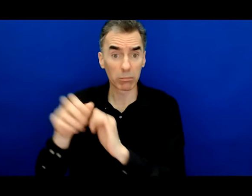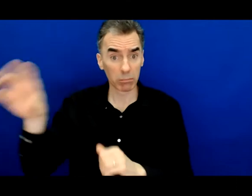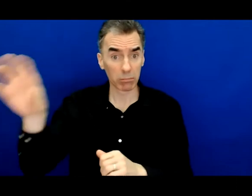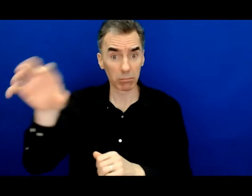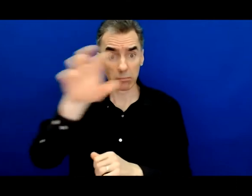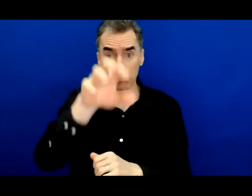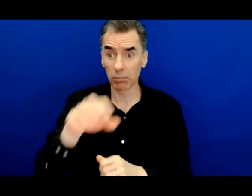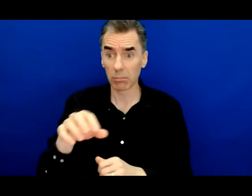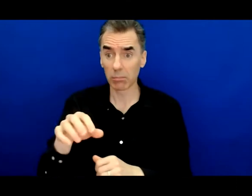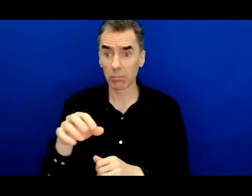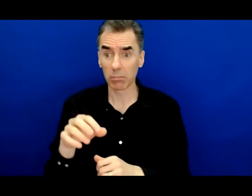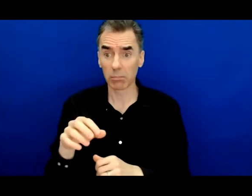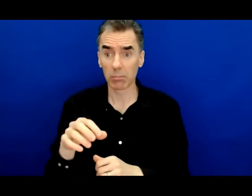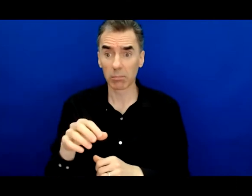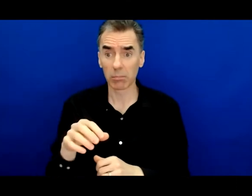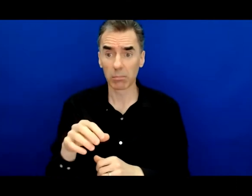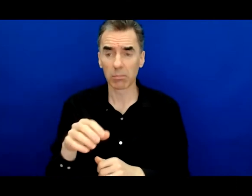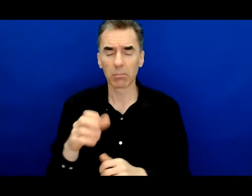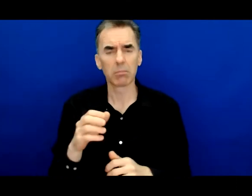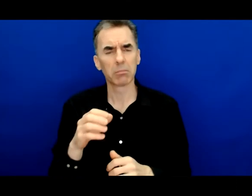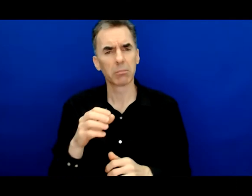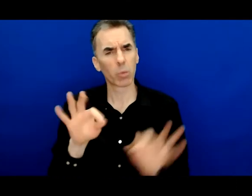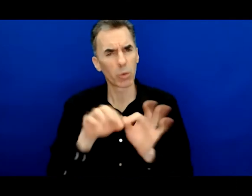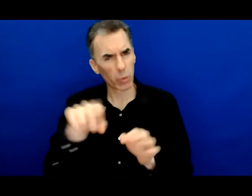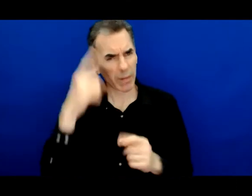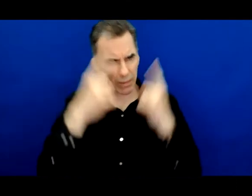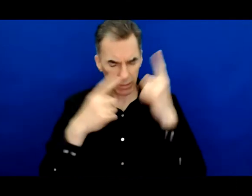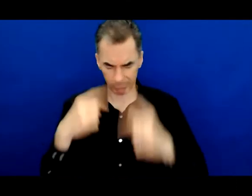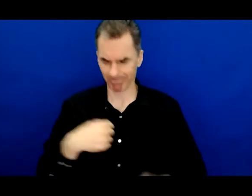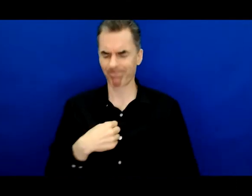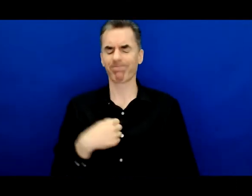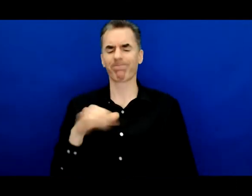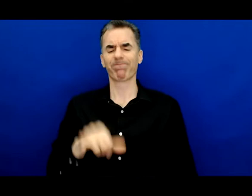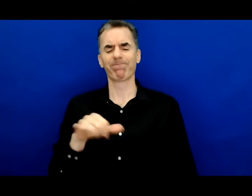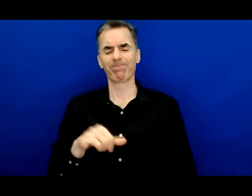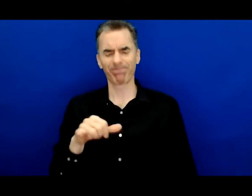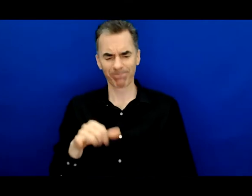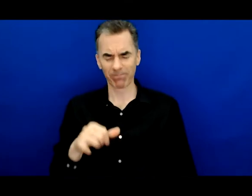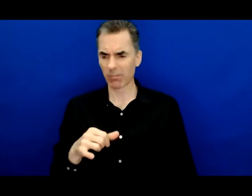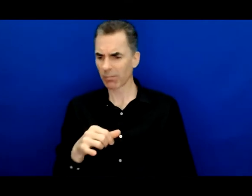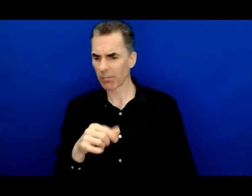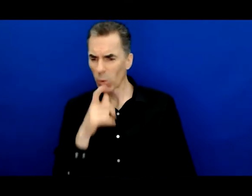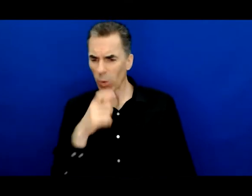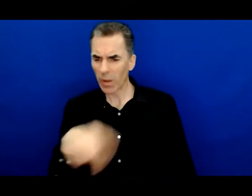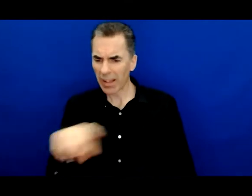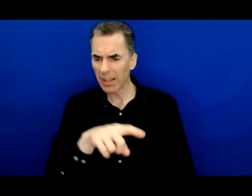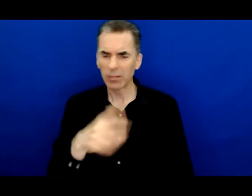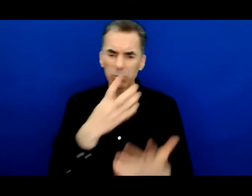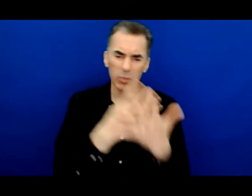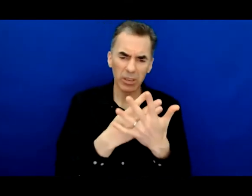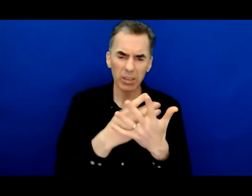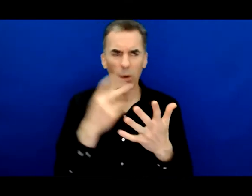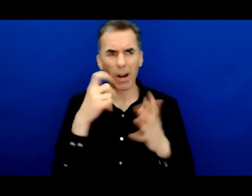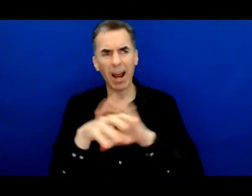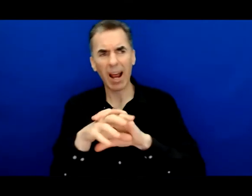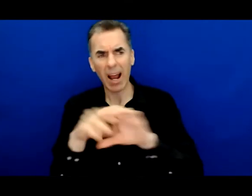what Dr. Little said is how can you create change and better opportunities for system impact involved individuals